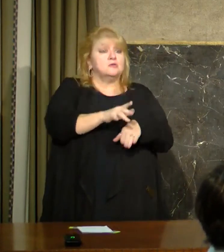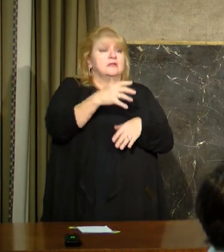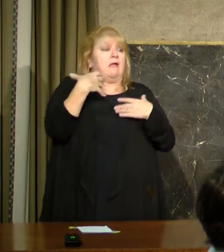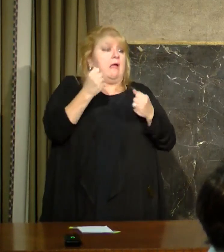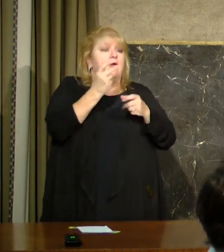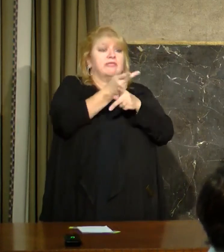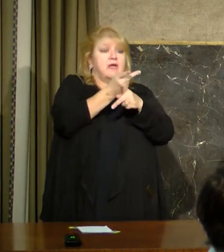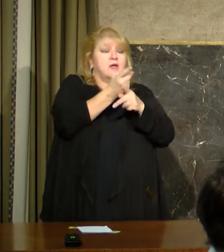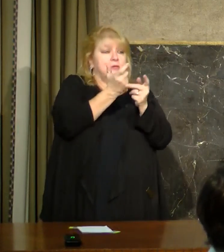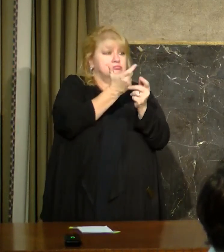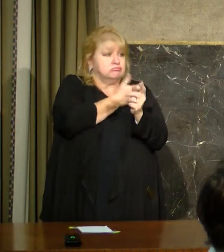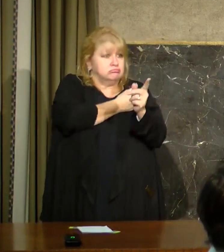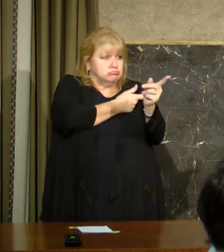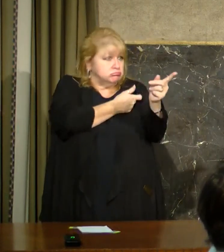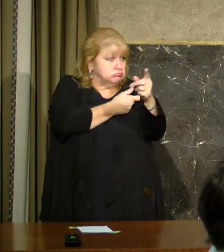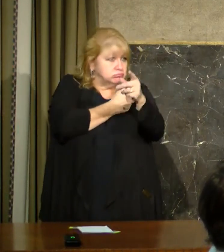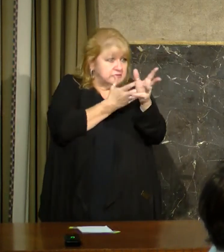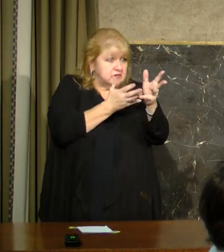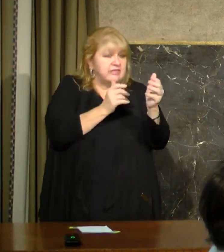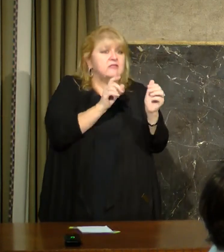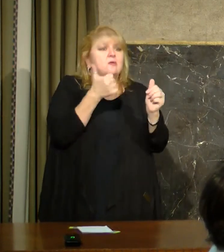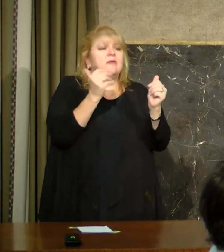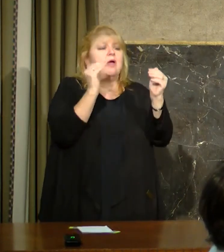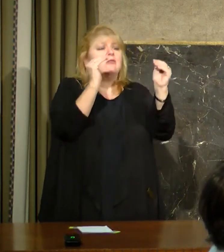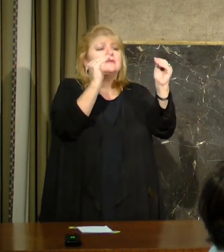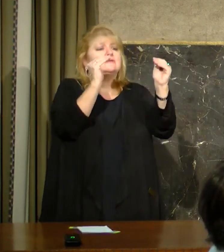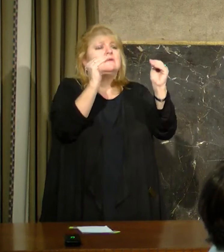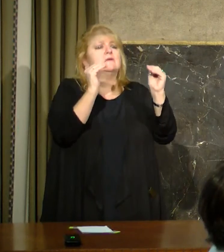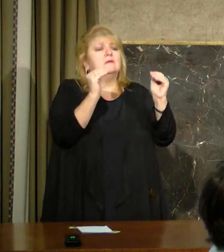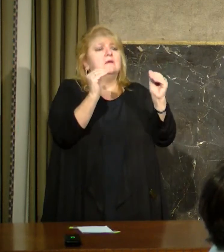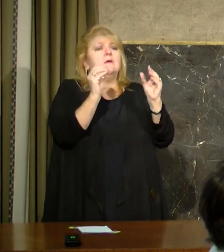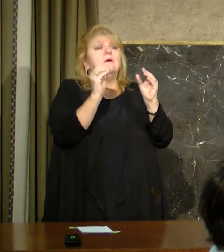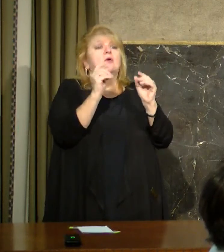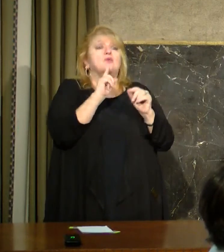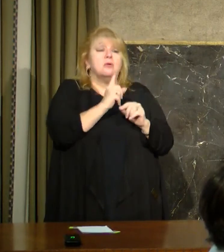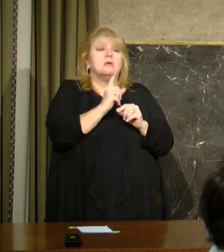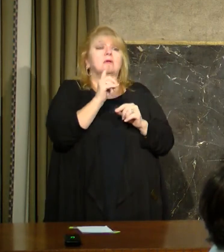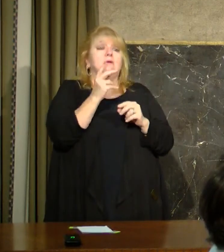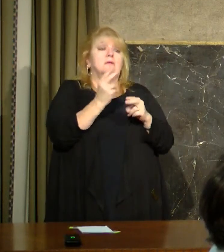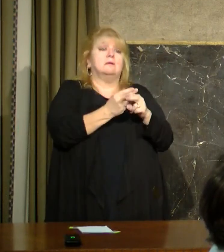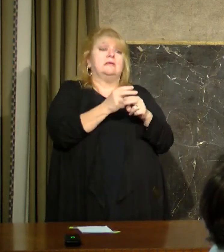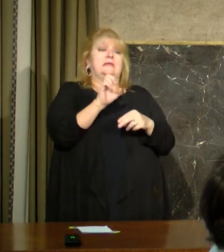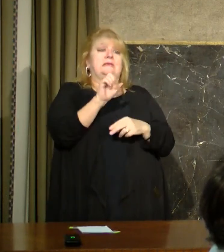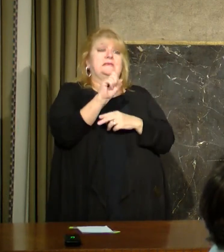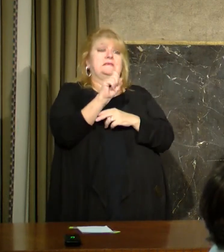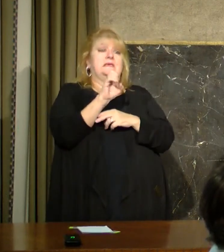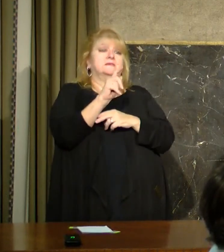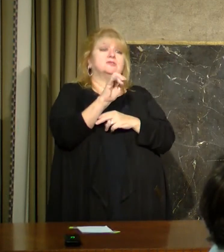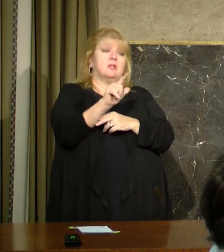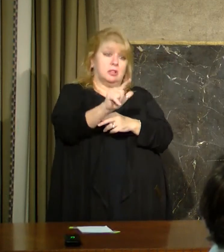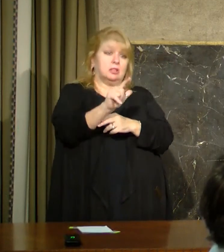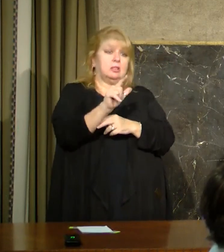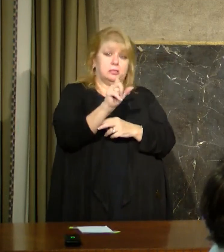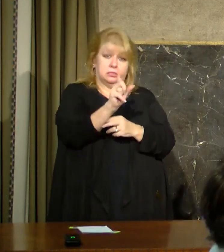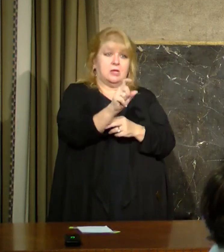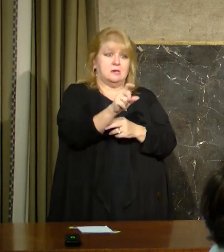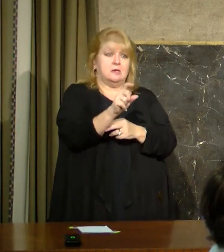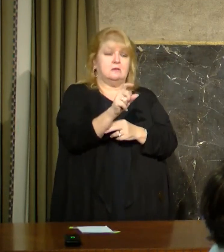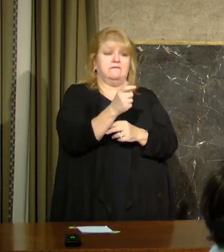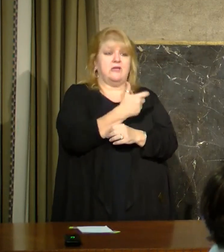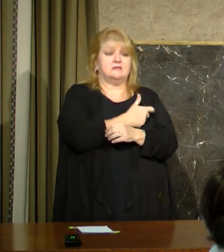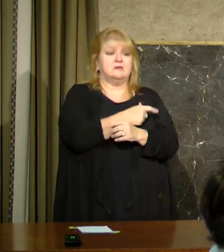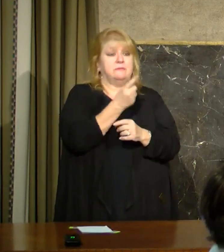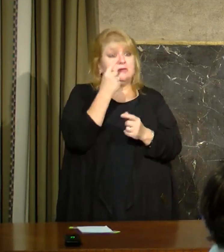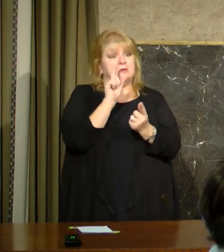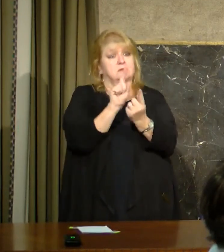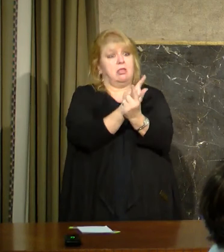we get past those, there will be other essential frontline workers that we will vaccinate as well. And all of whom